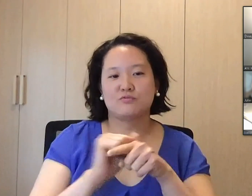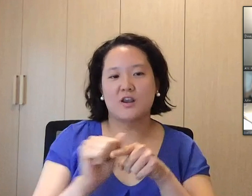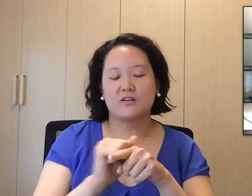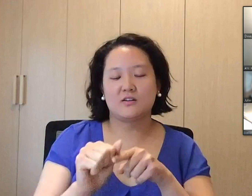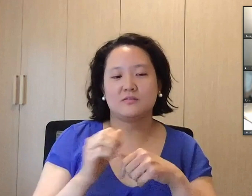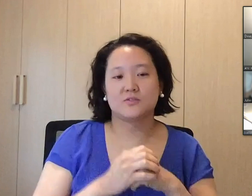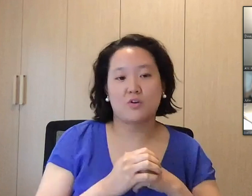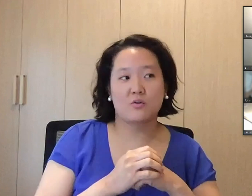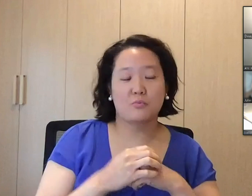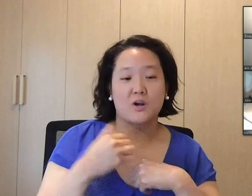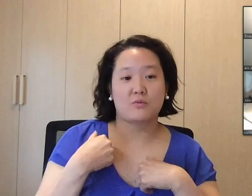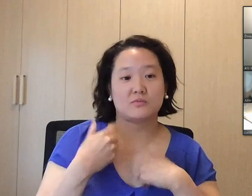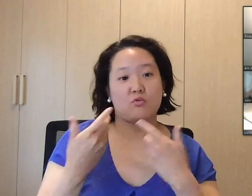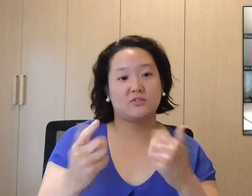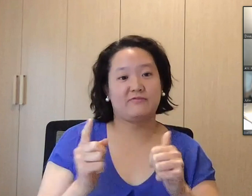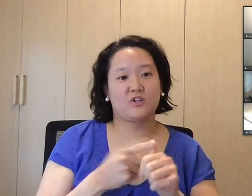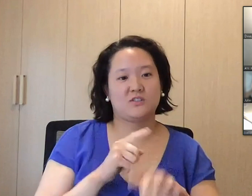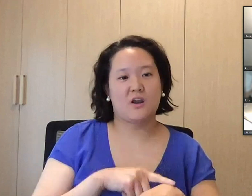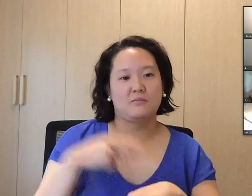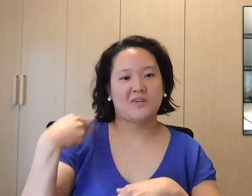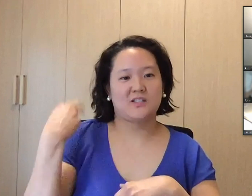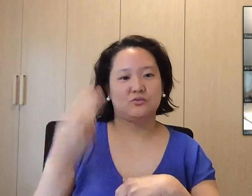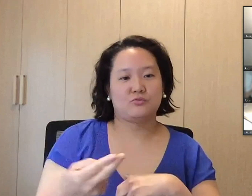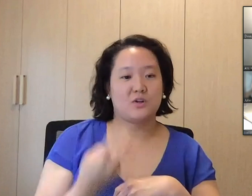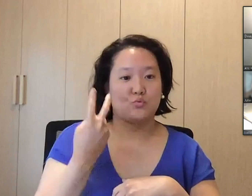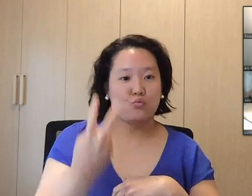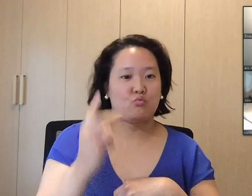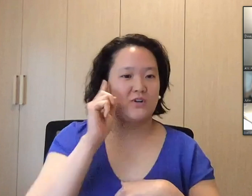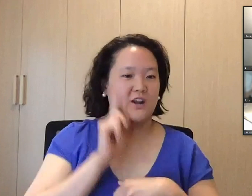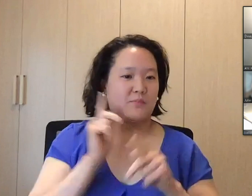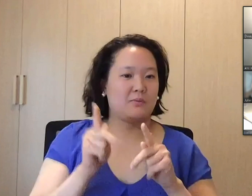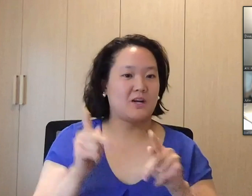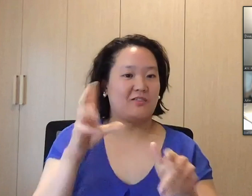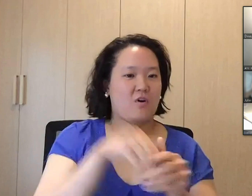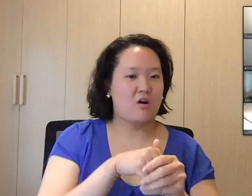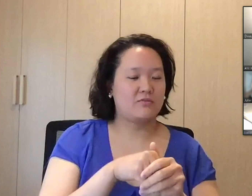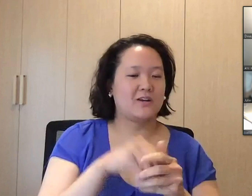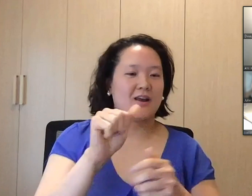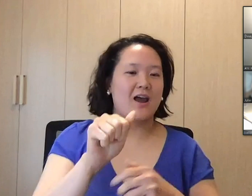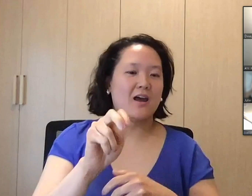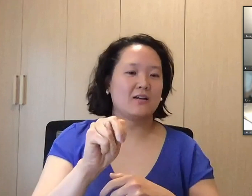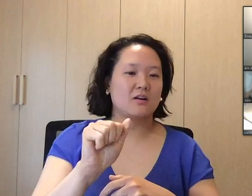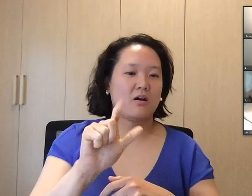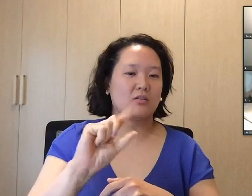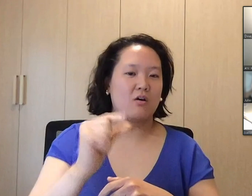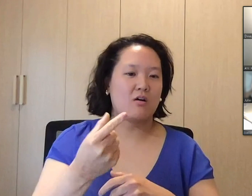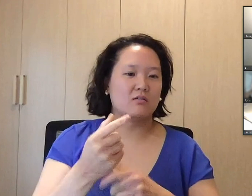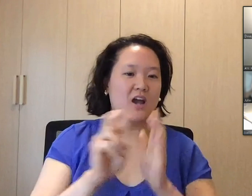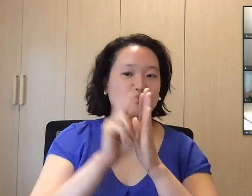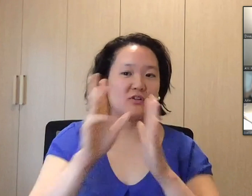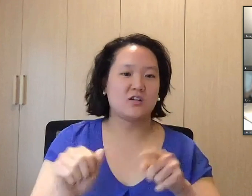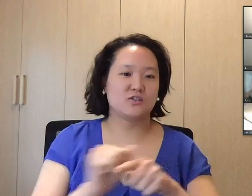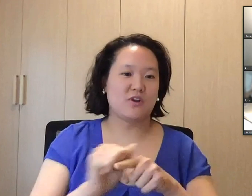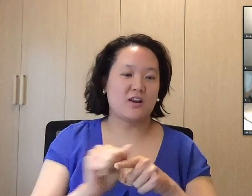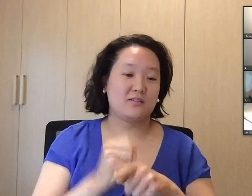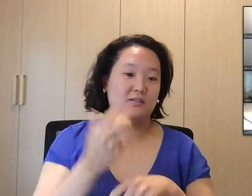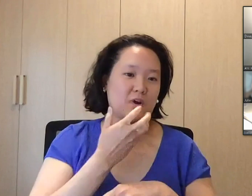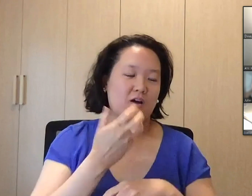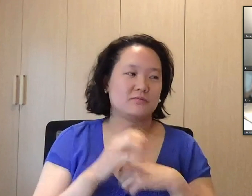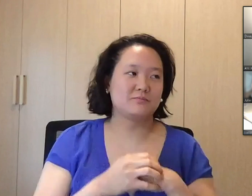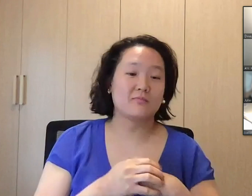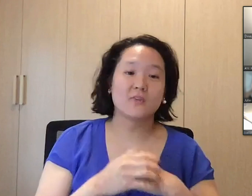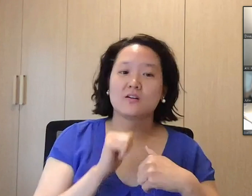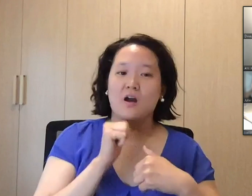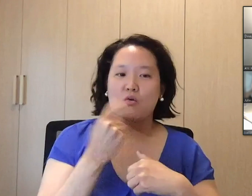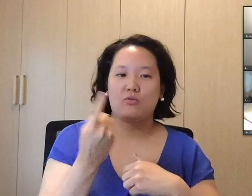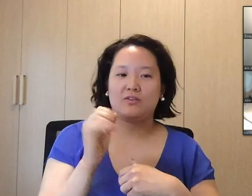did analog astronaut training. And it was the first time in history that we had two two deaf participants involved in that